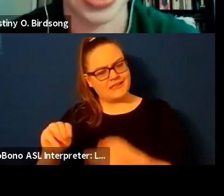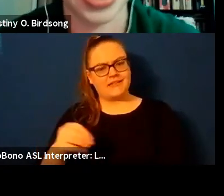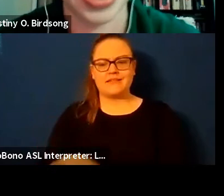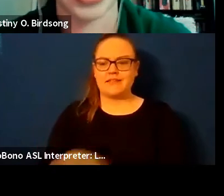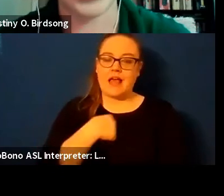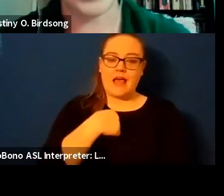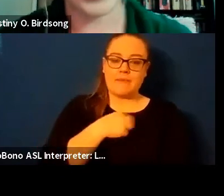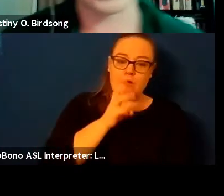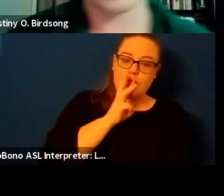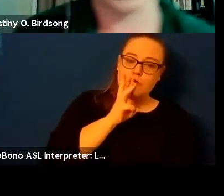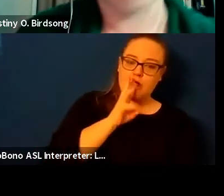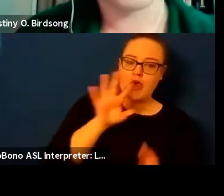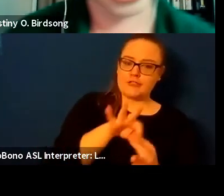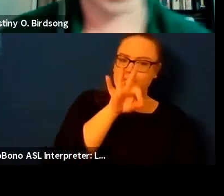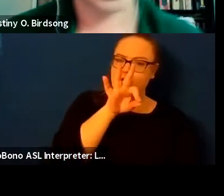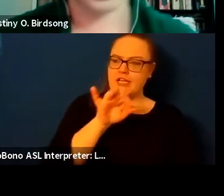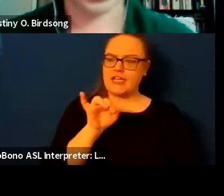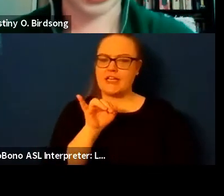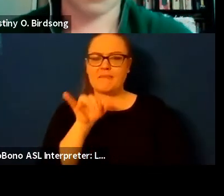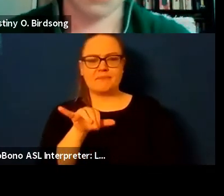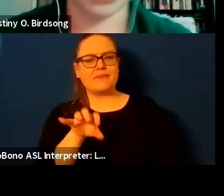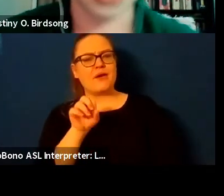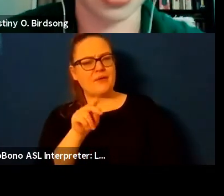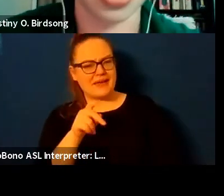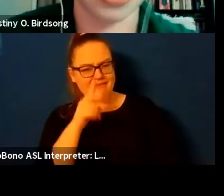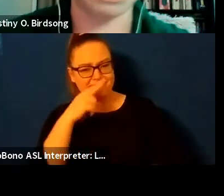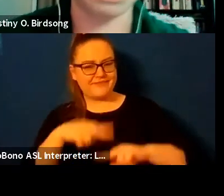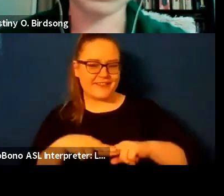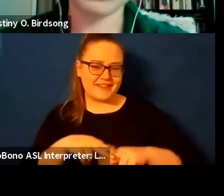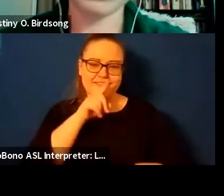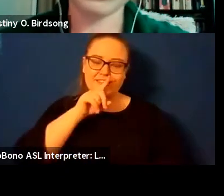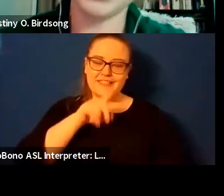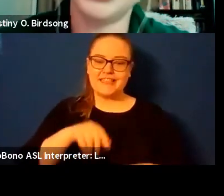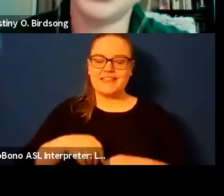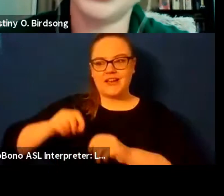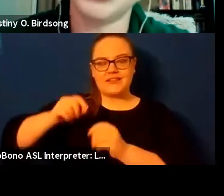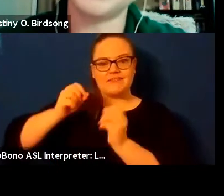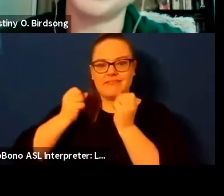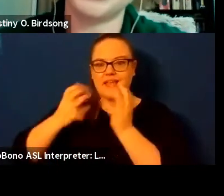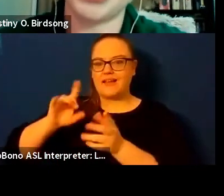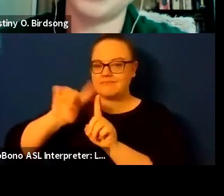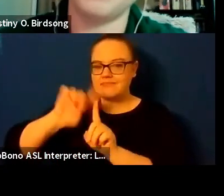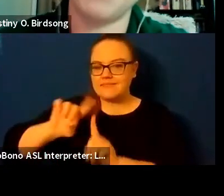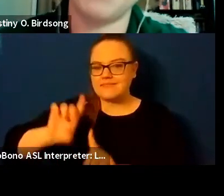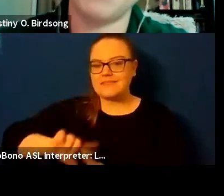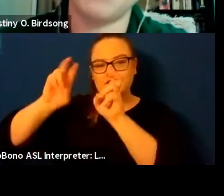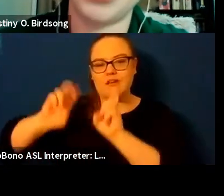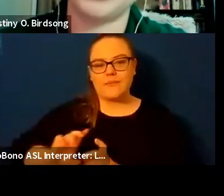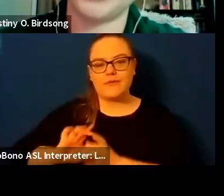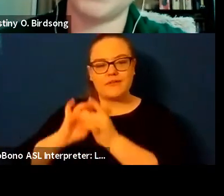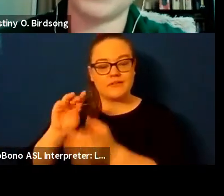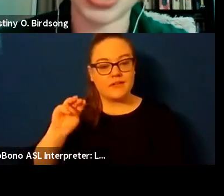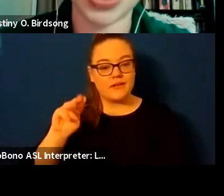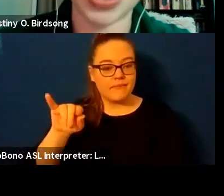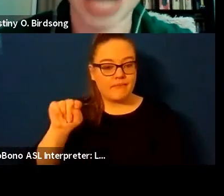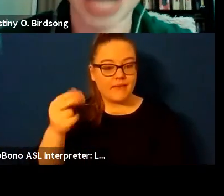like and so sometimes it's nice to think about that um to to like think about that in